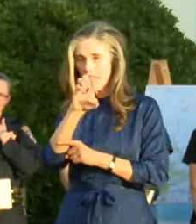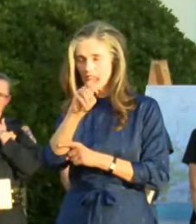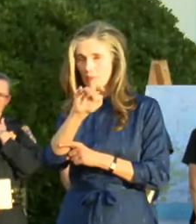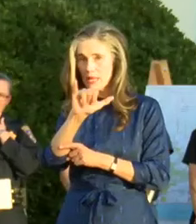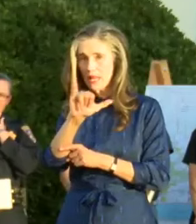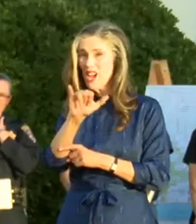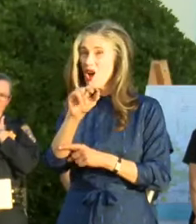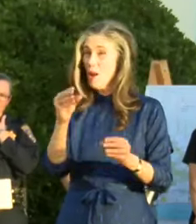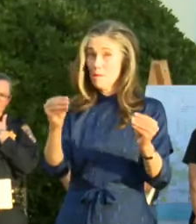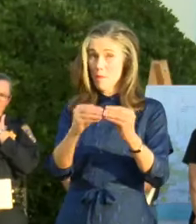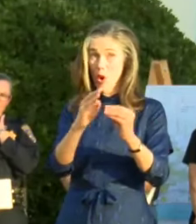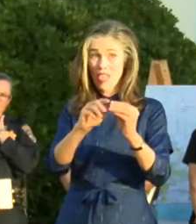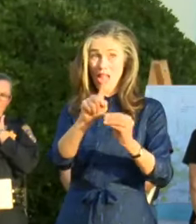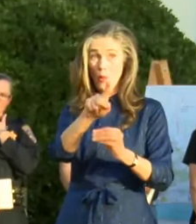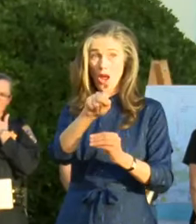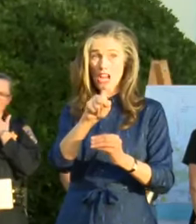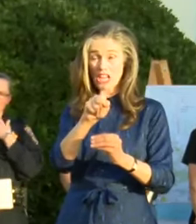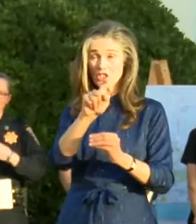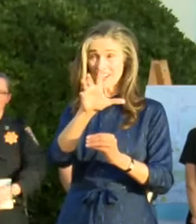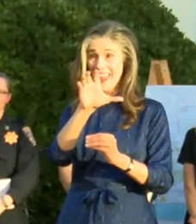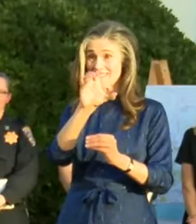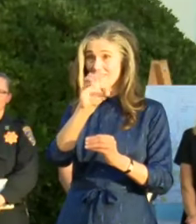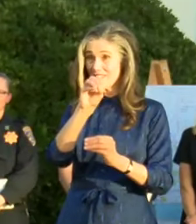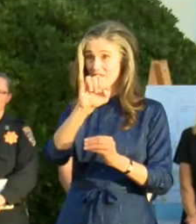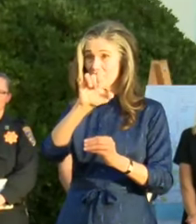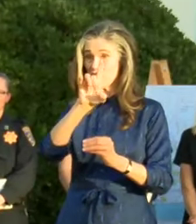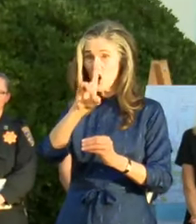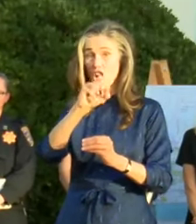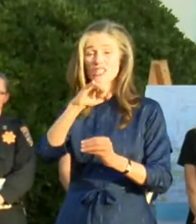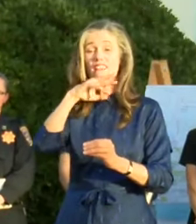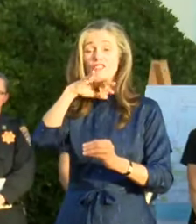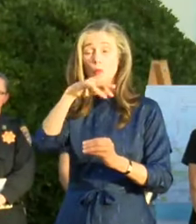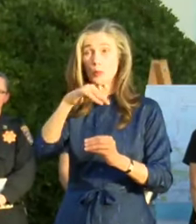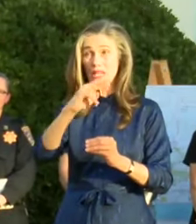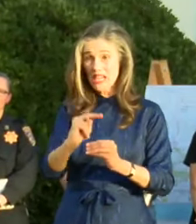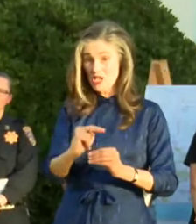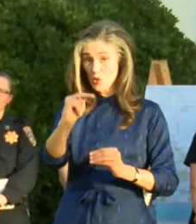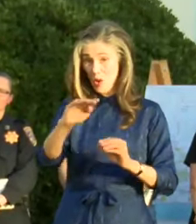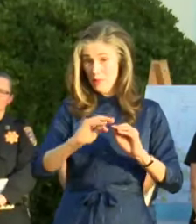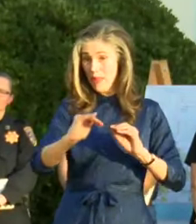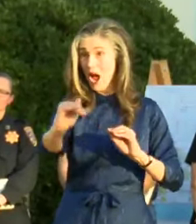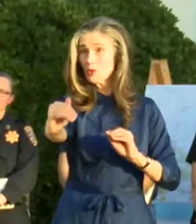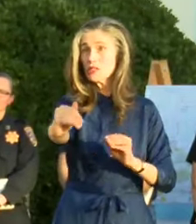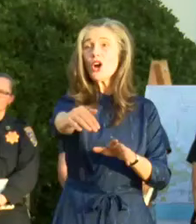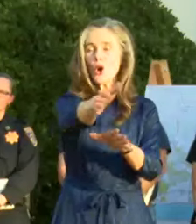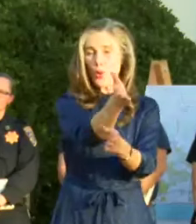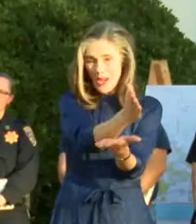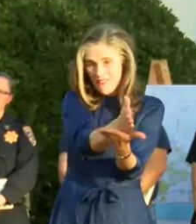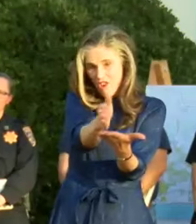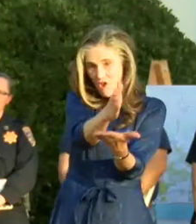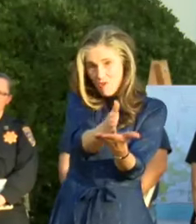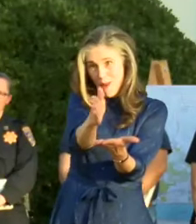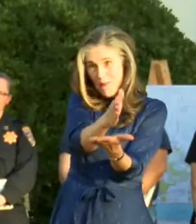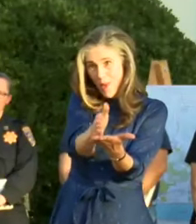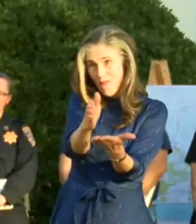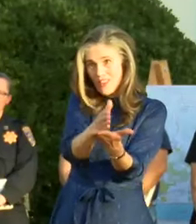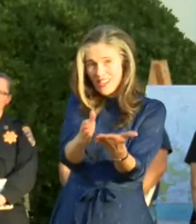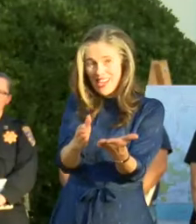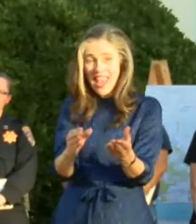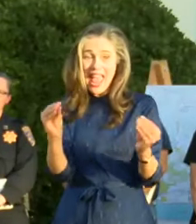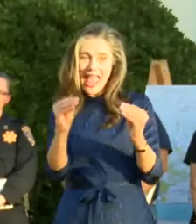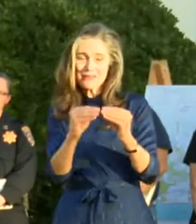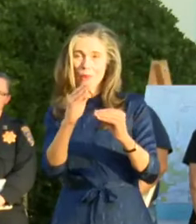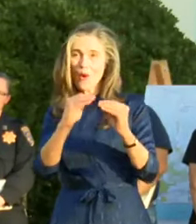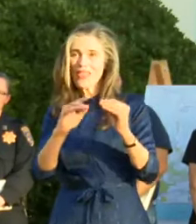of debris in the northbound lanes and nearly 80 yards in the southbound